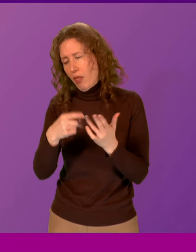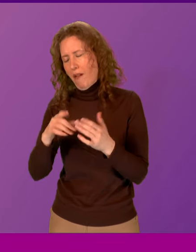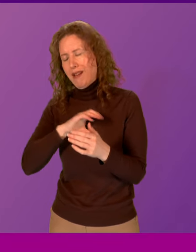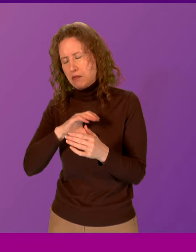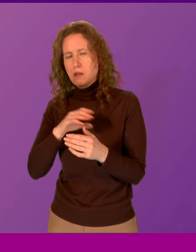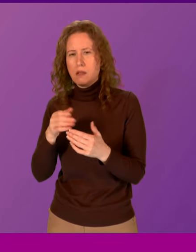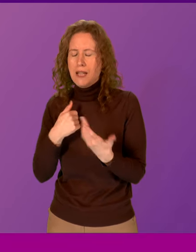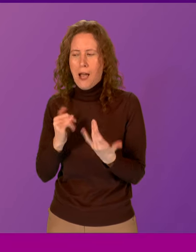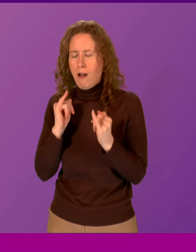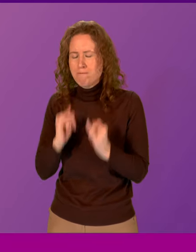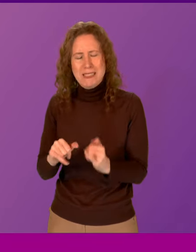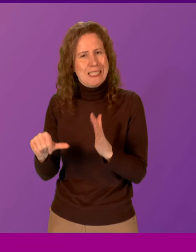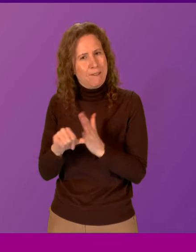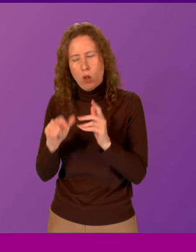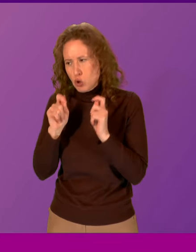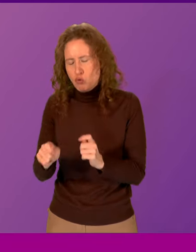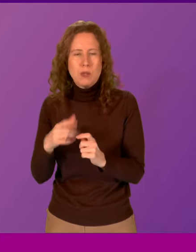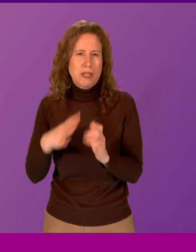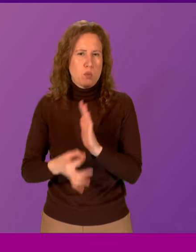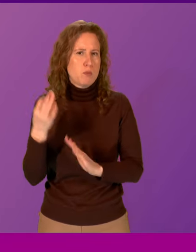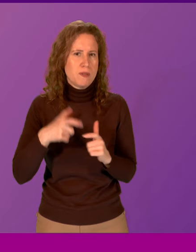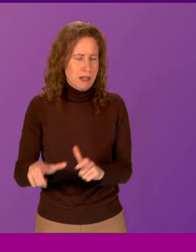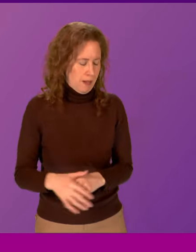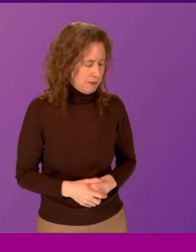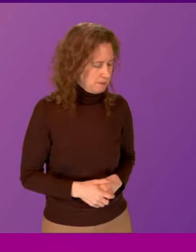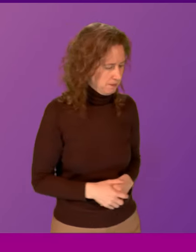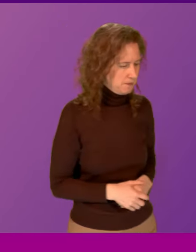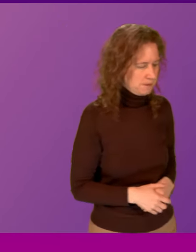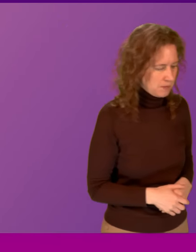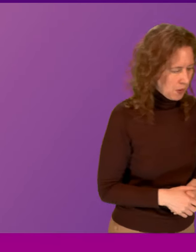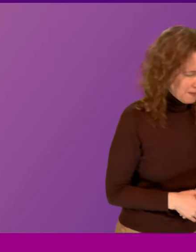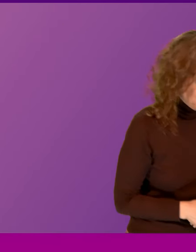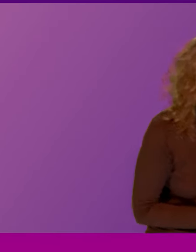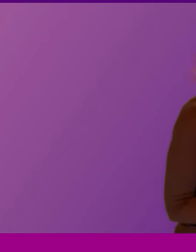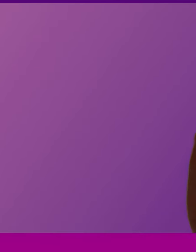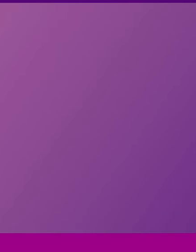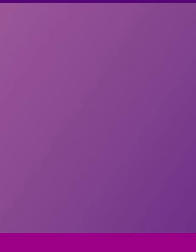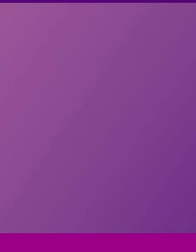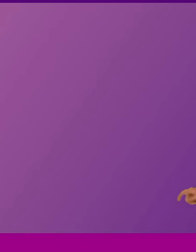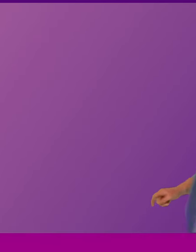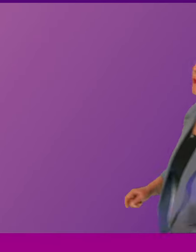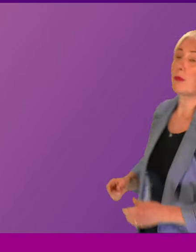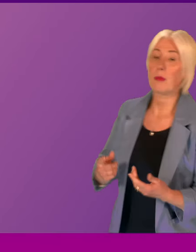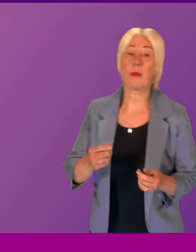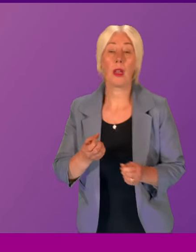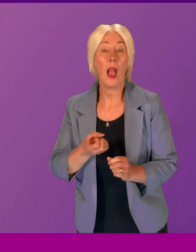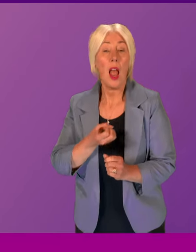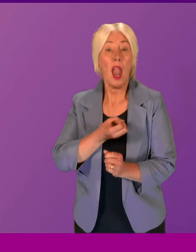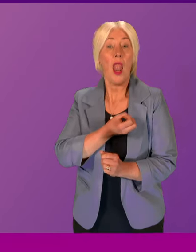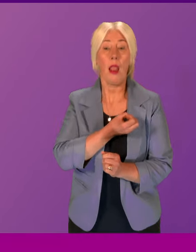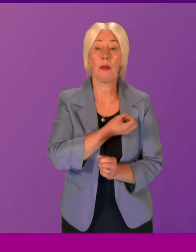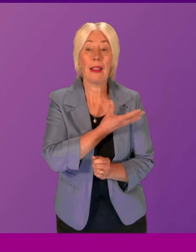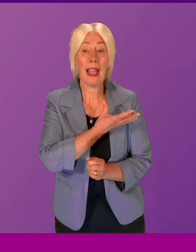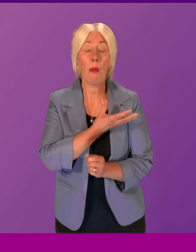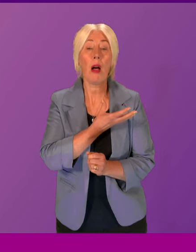says, there is clearly still work to do. David Torrance. Thank you, President. While Labour MSPs shamefully failed to support